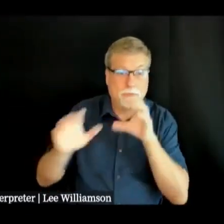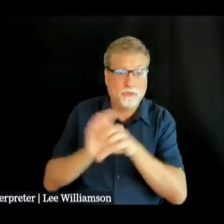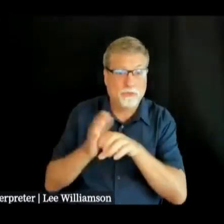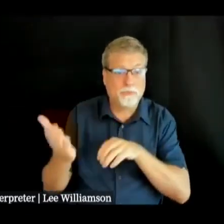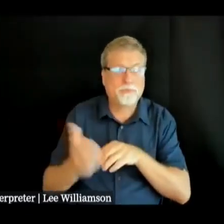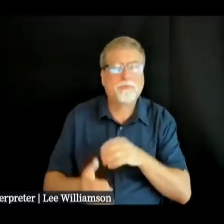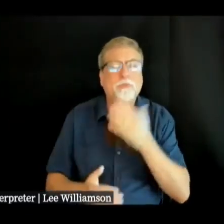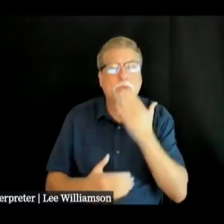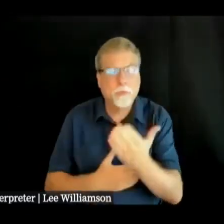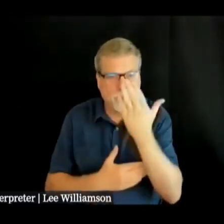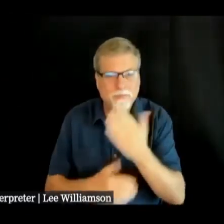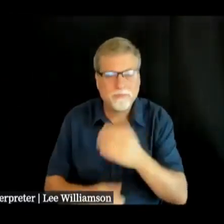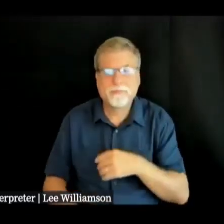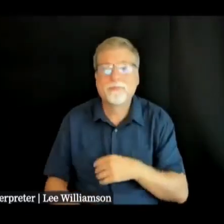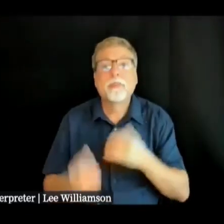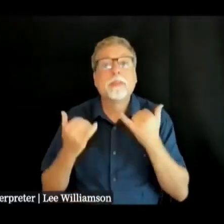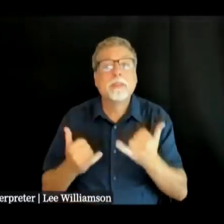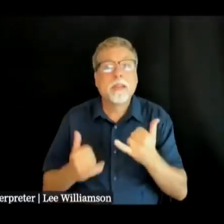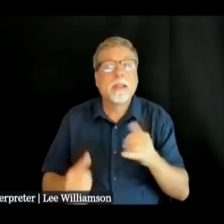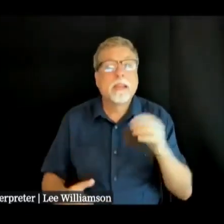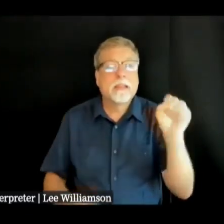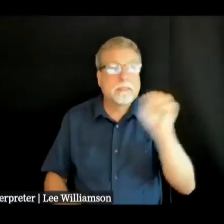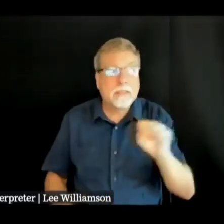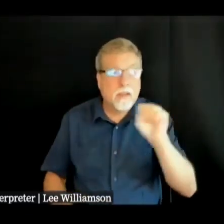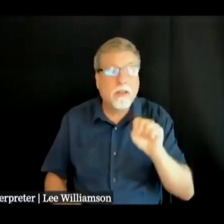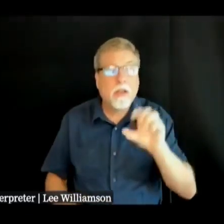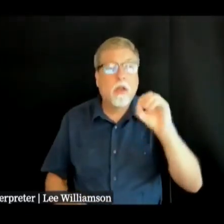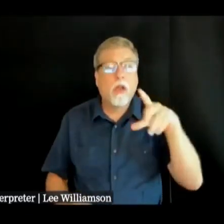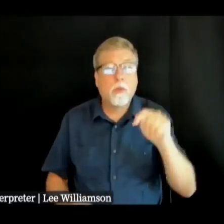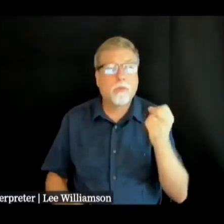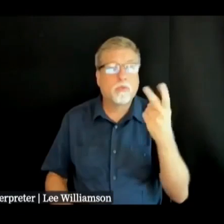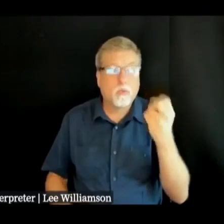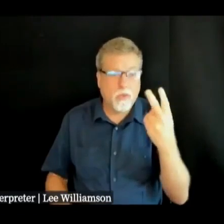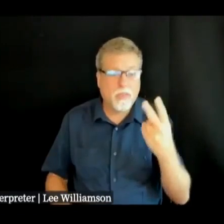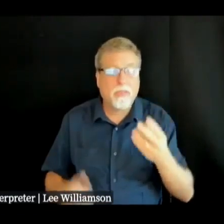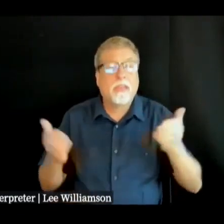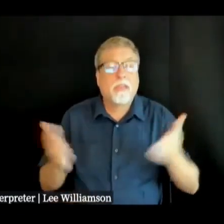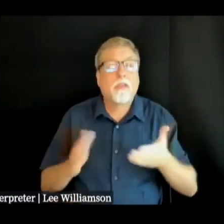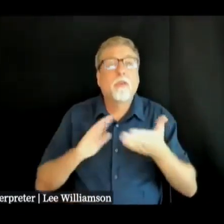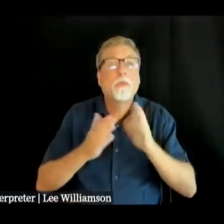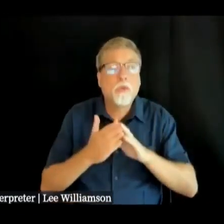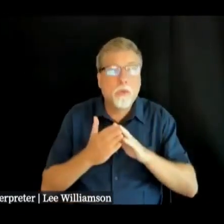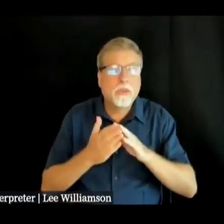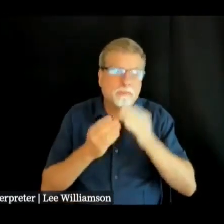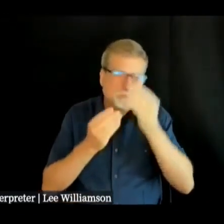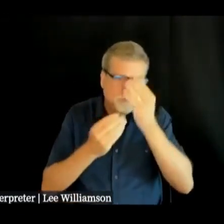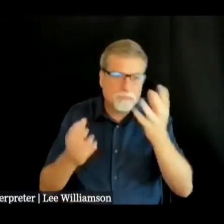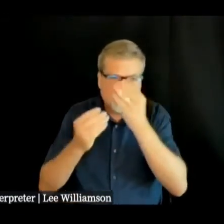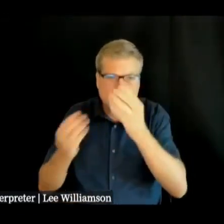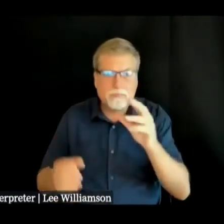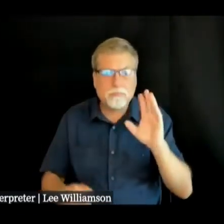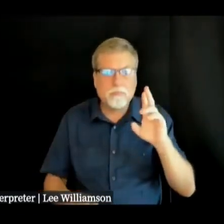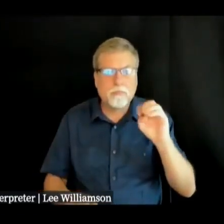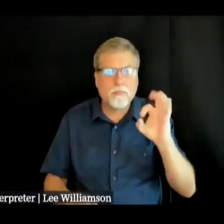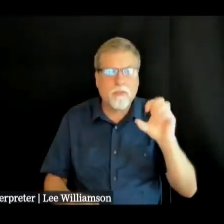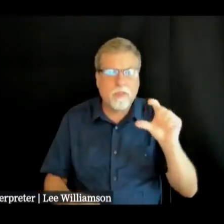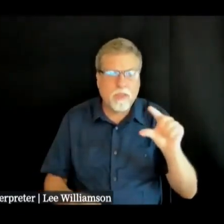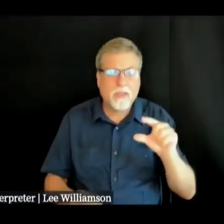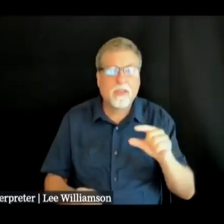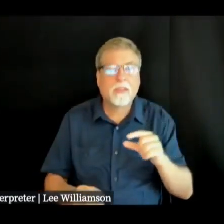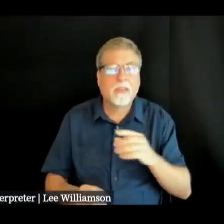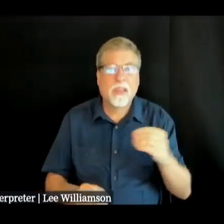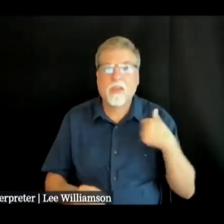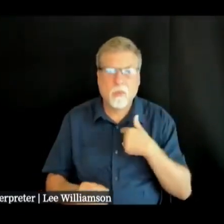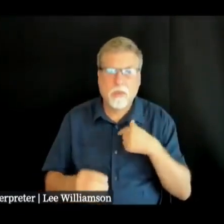morning today is saturday october 12th and this is the community briefing and as you can tell we've been at it for a while